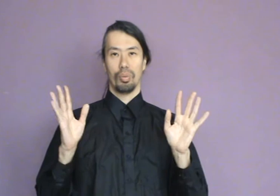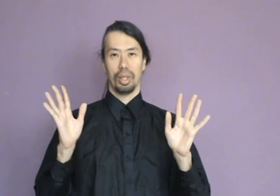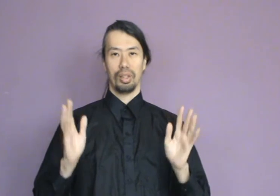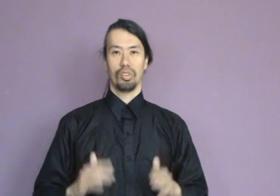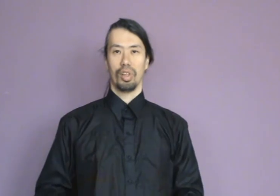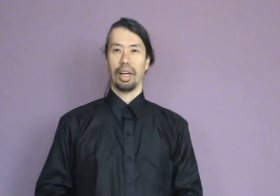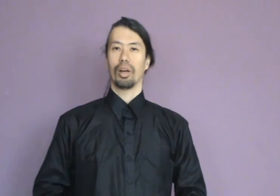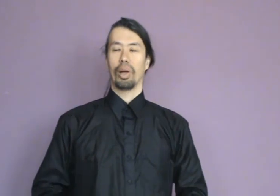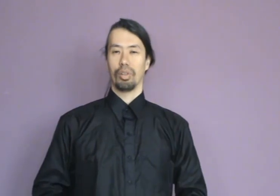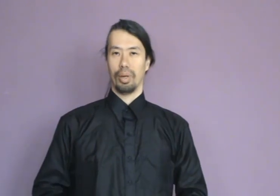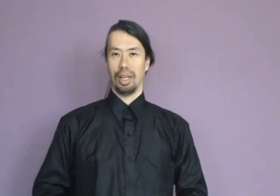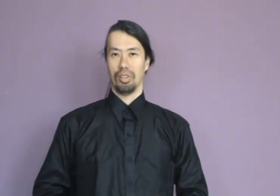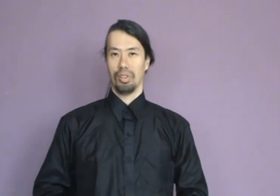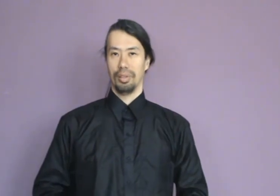when it is hanging around in my hands still.